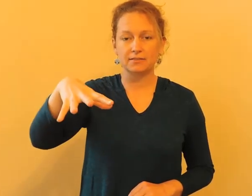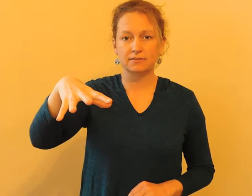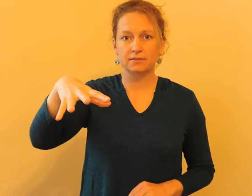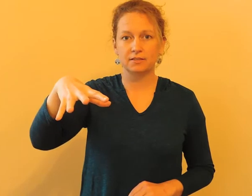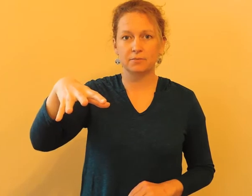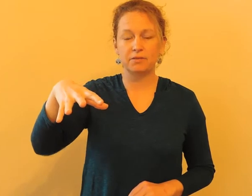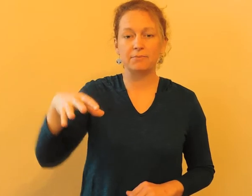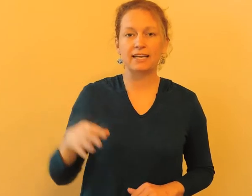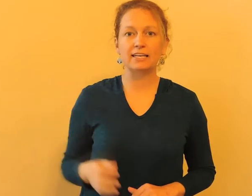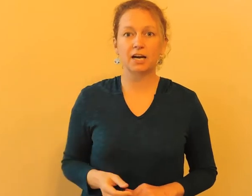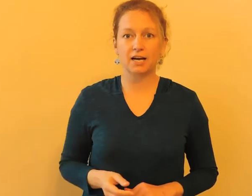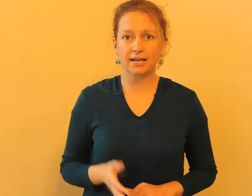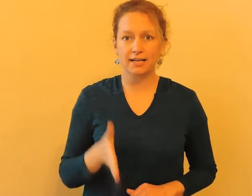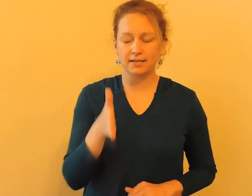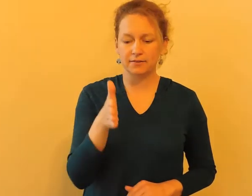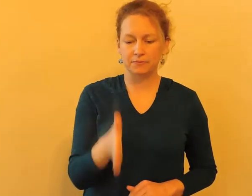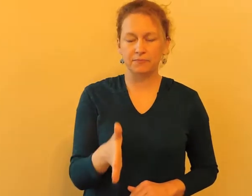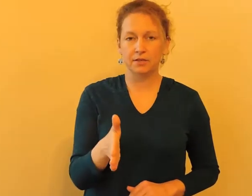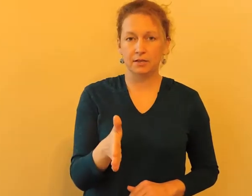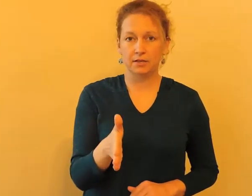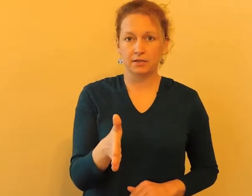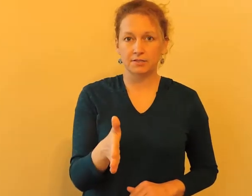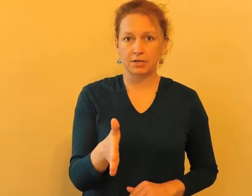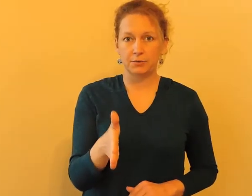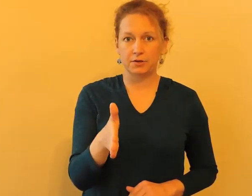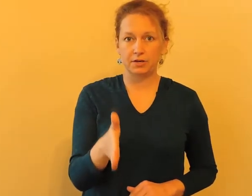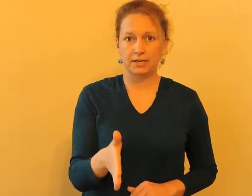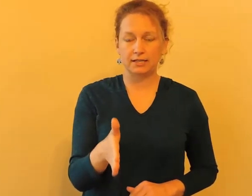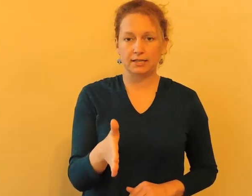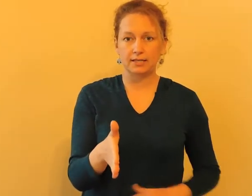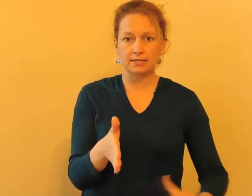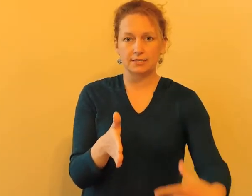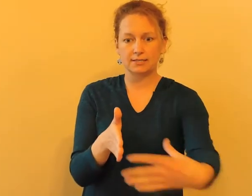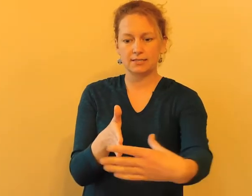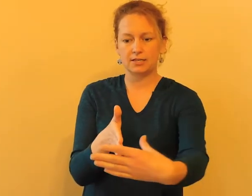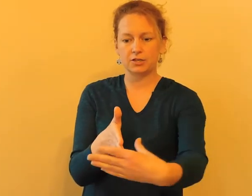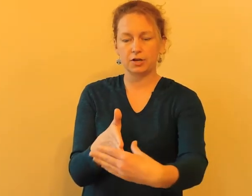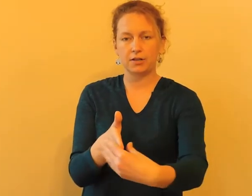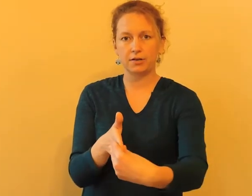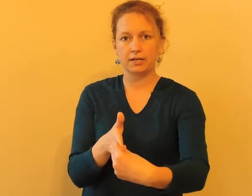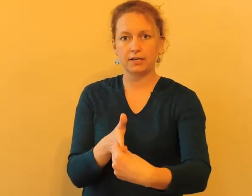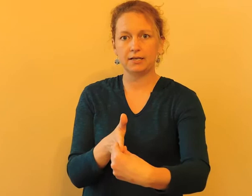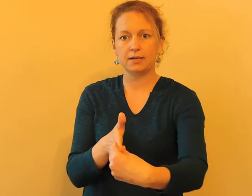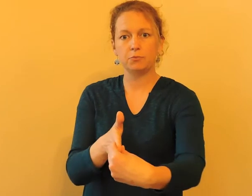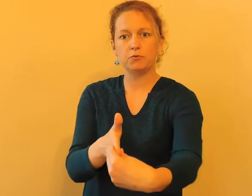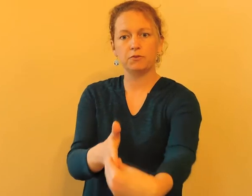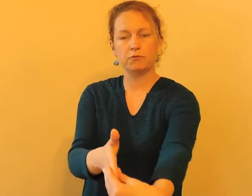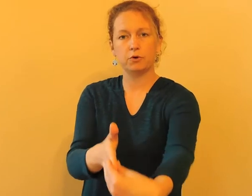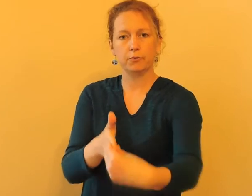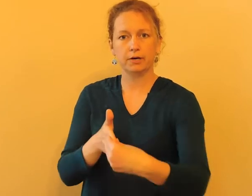be my guide. You're start with your hand like this, and take your other hand and move it forward.